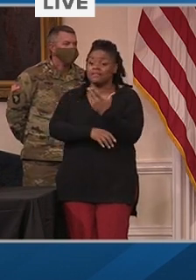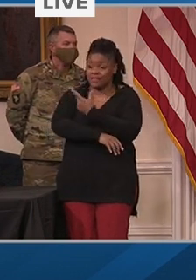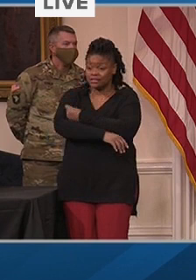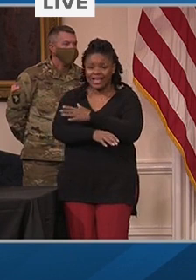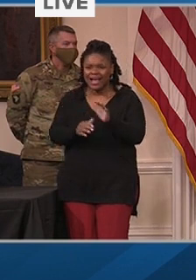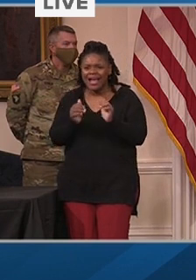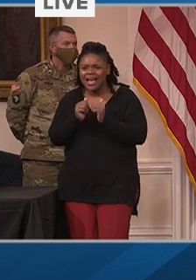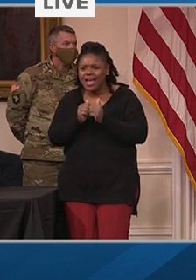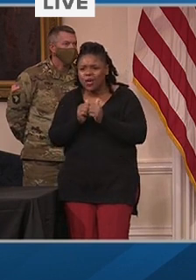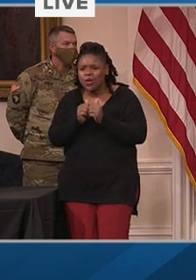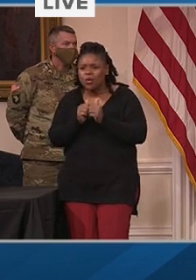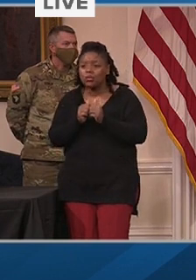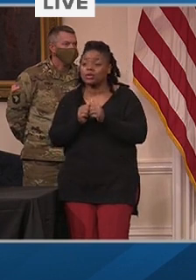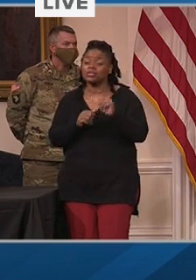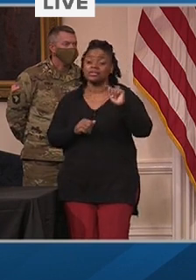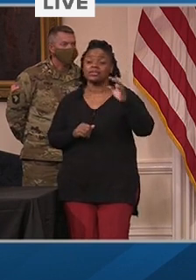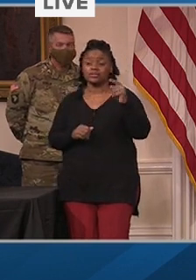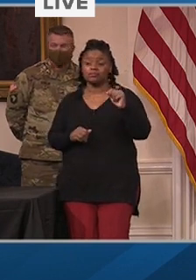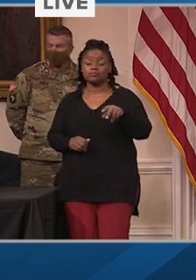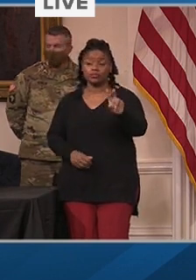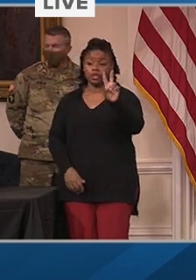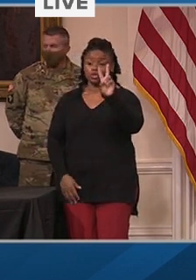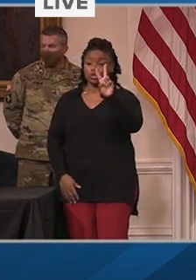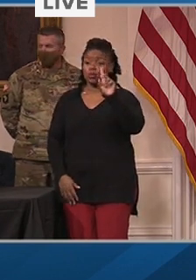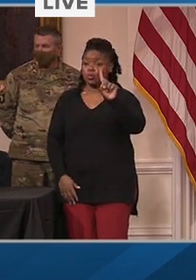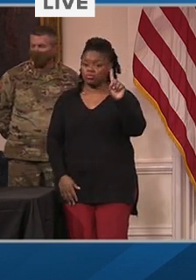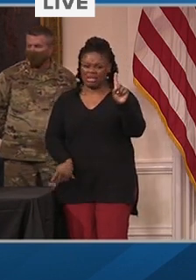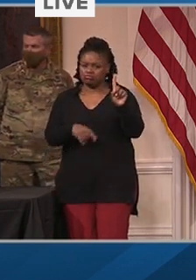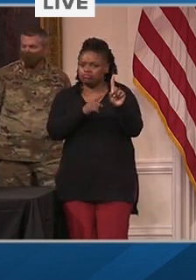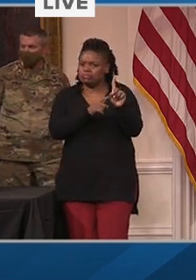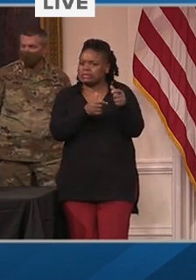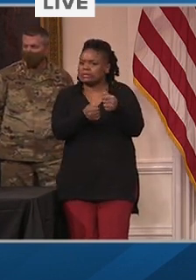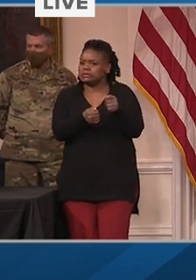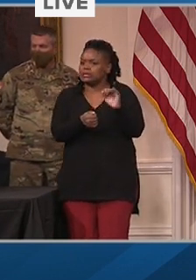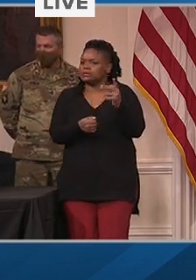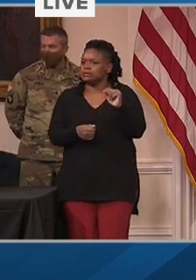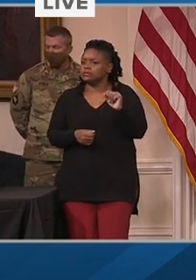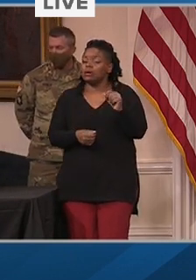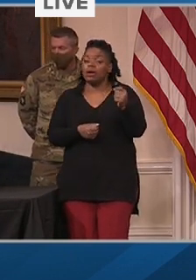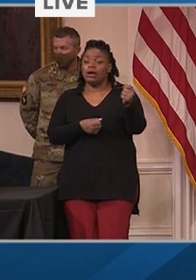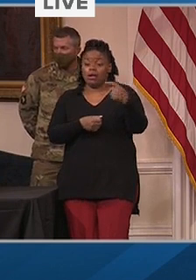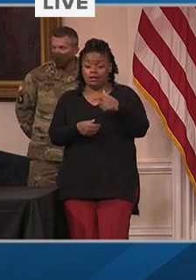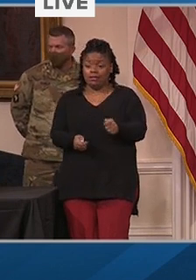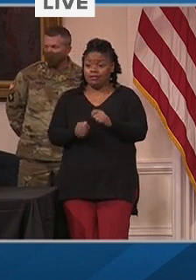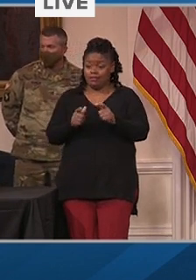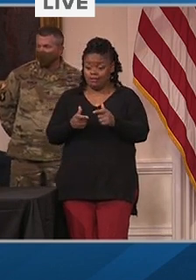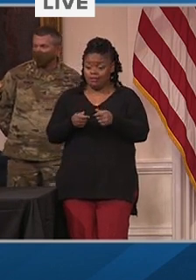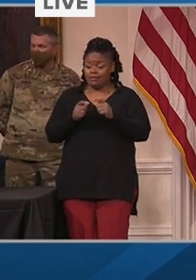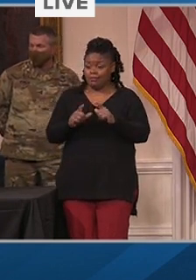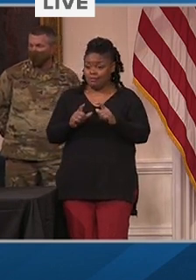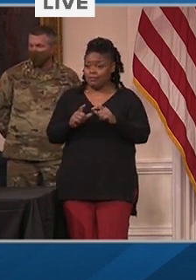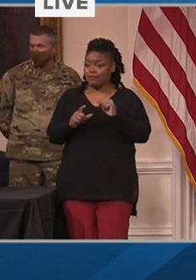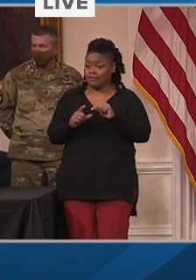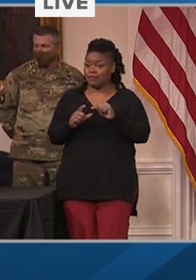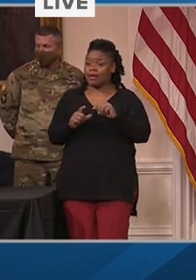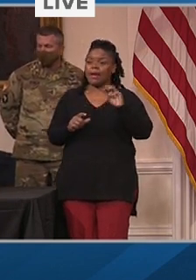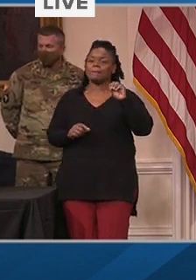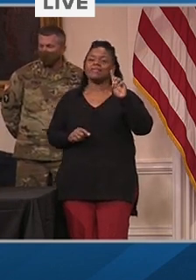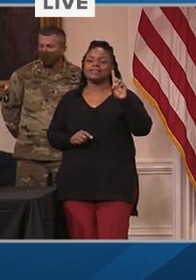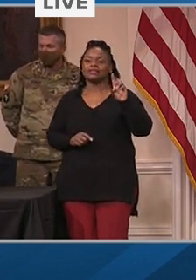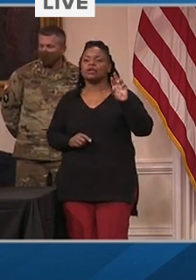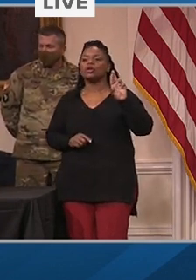-1-1 texting service. To opt in to receive these alerts, text MDREADY to